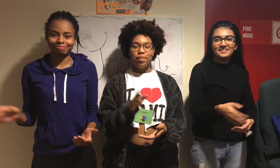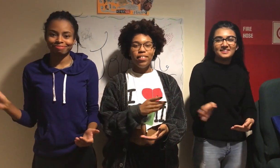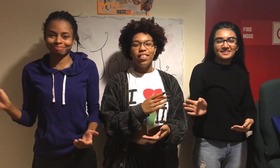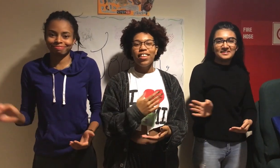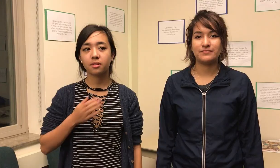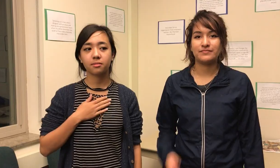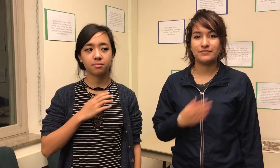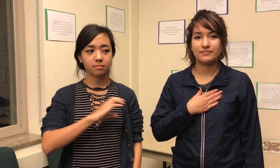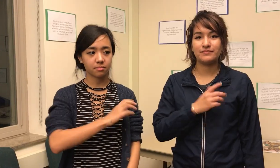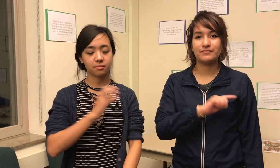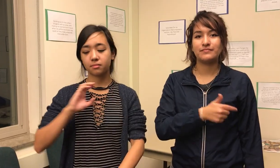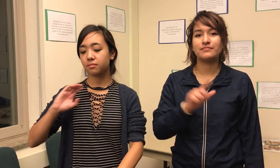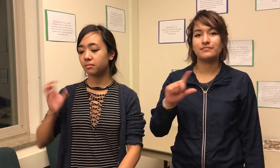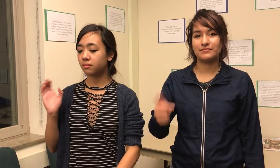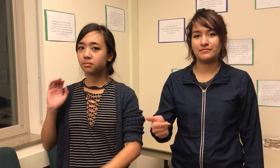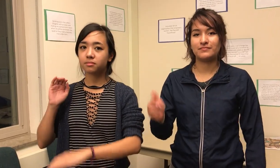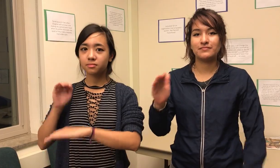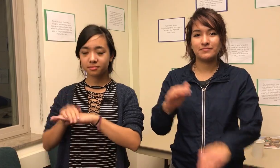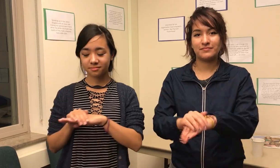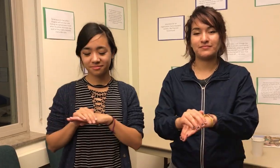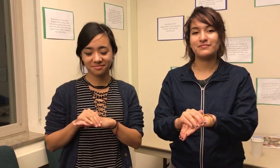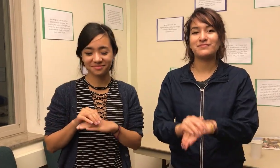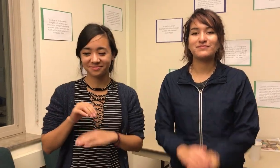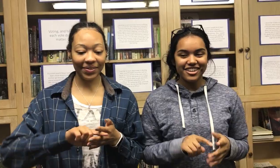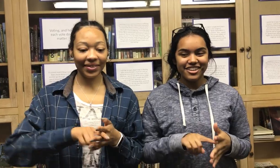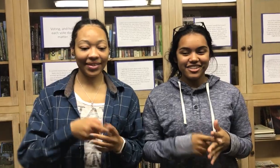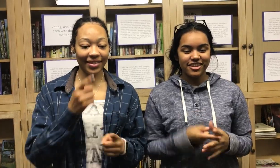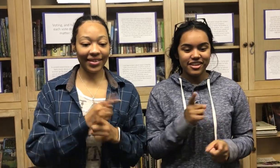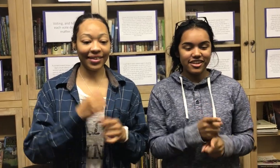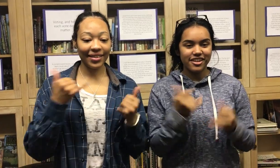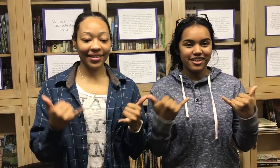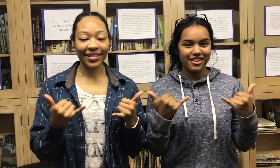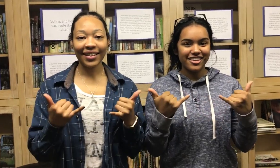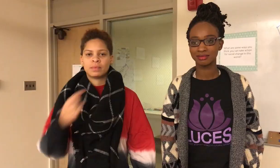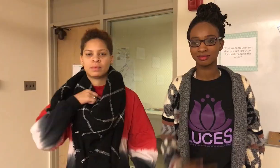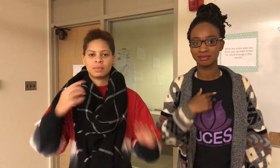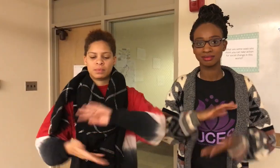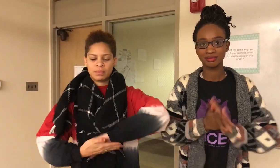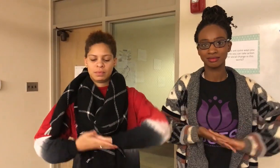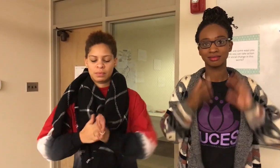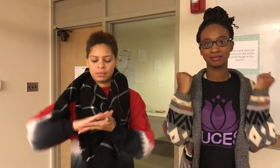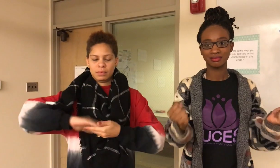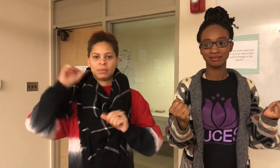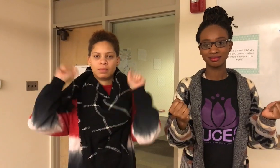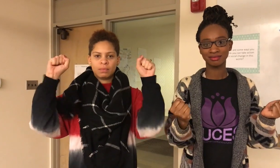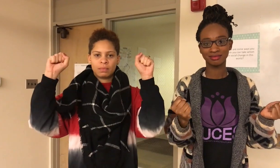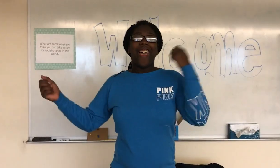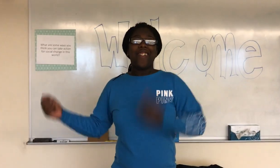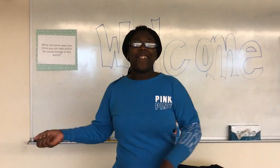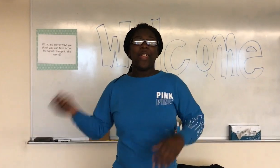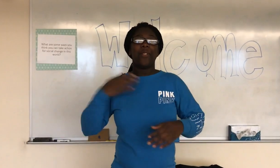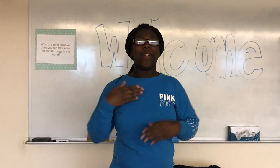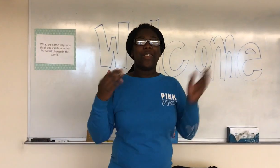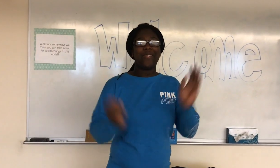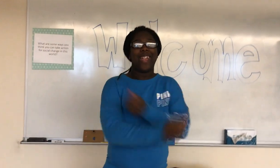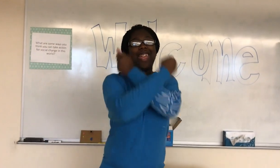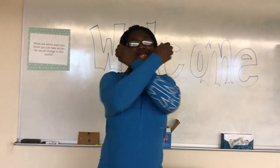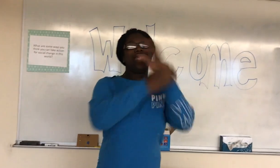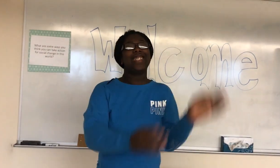My power's turned on Starting right now I'll be strong I'll play my fight